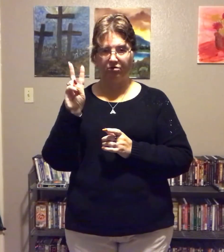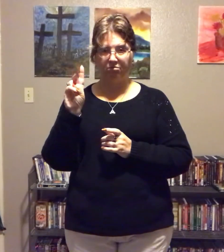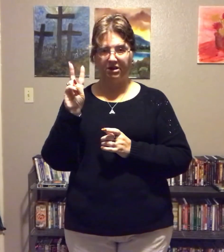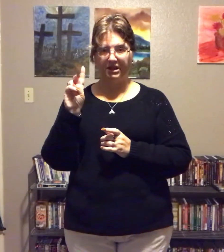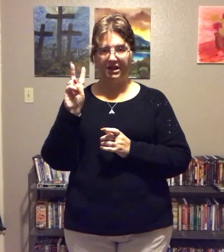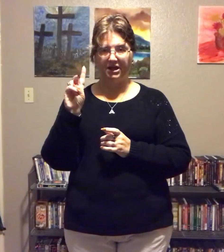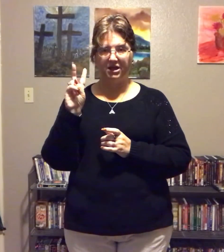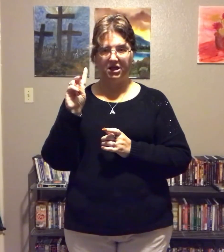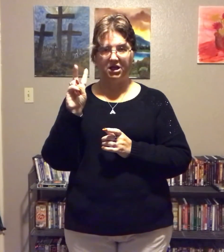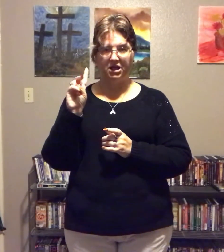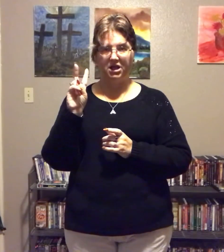own plan.